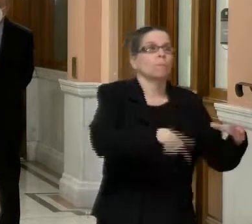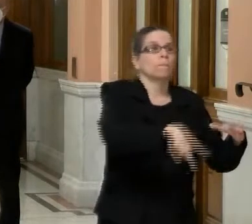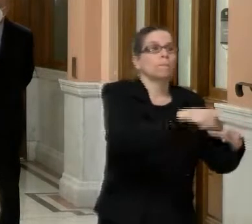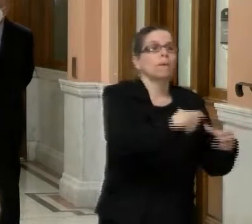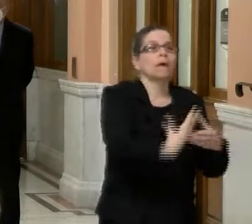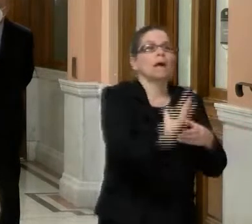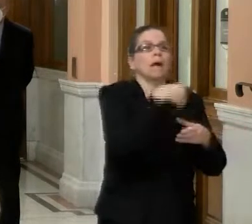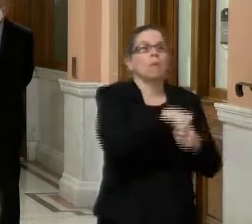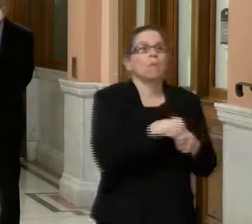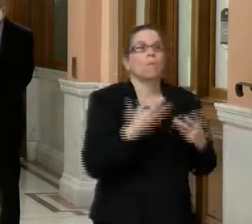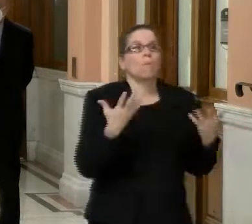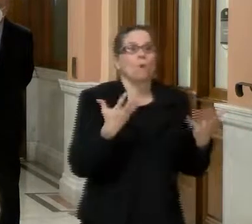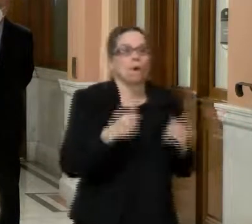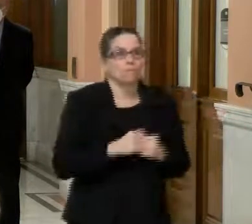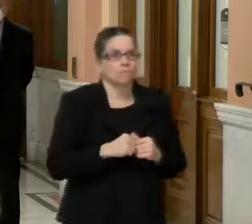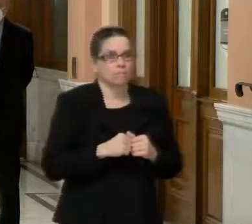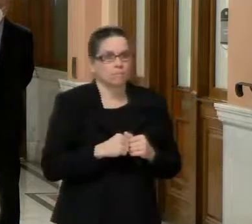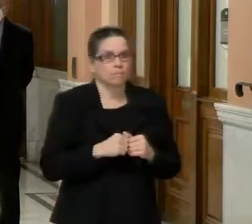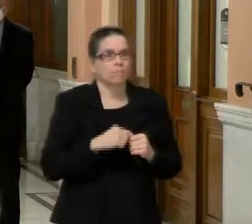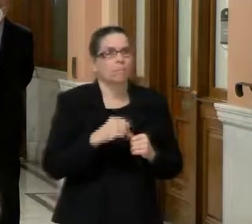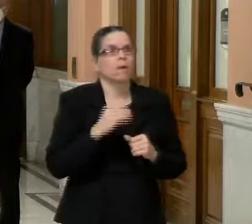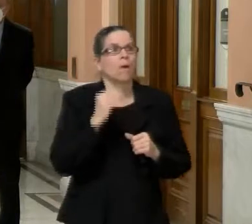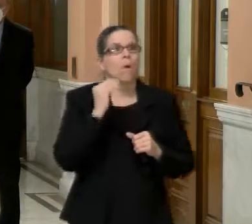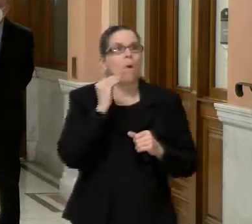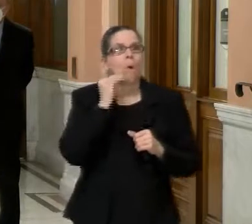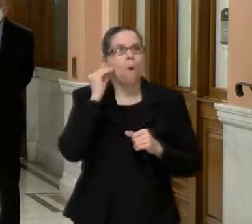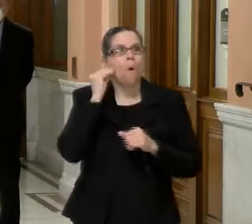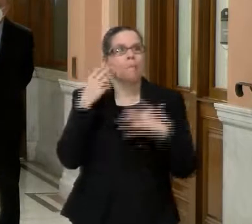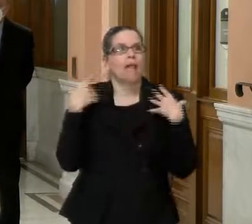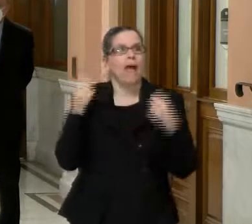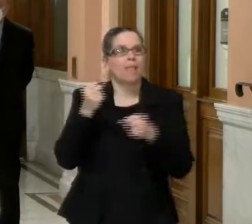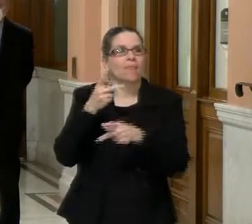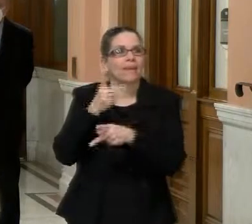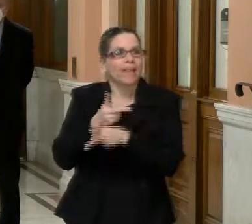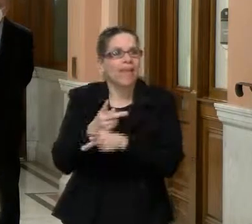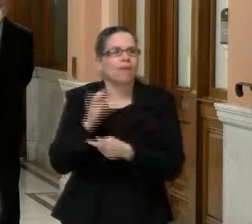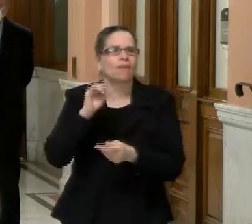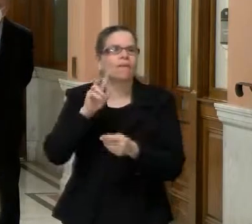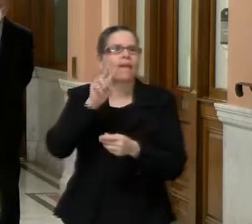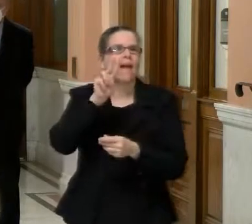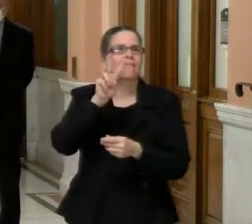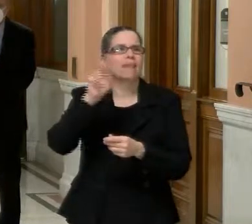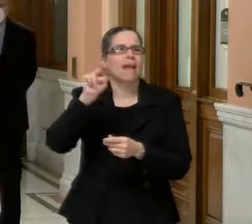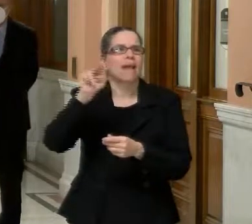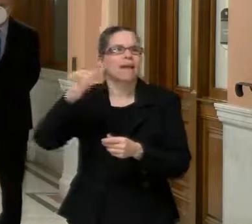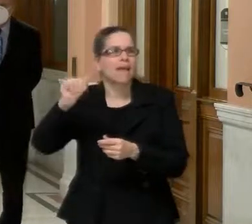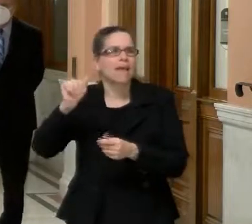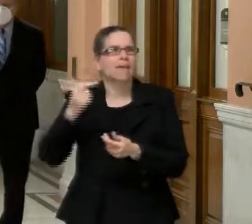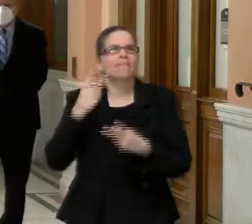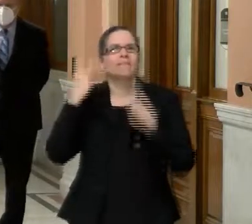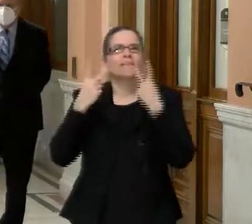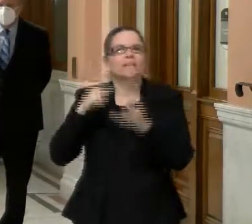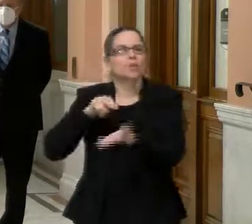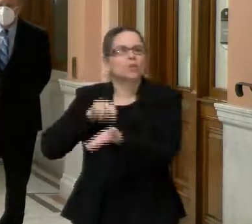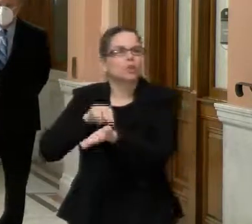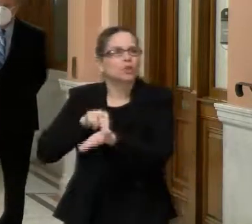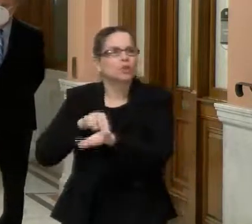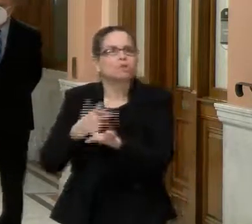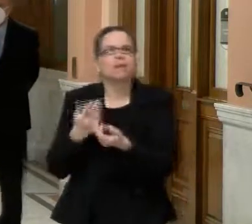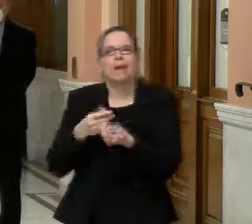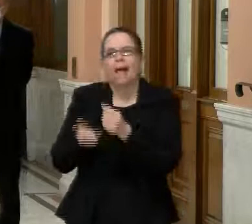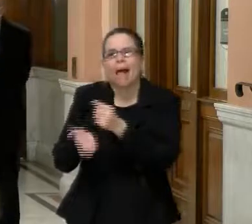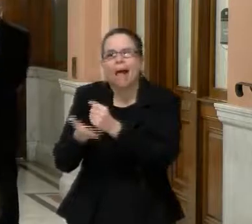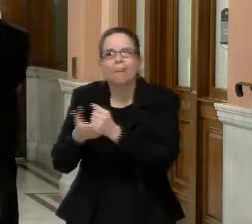-based health workers. So a lot of the folks who go out visiting nurses, people who do, um, assistance to elderly or